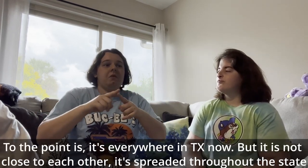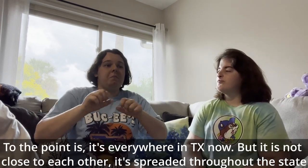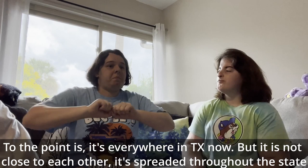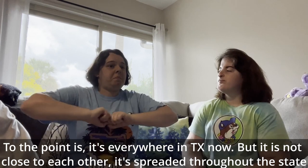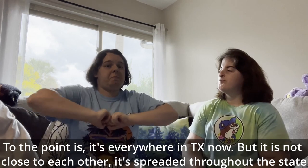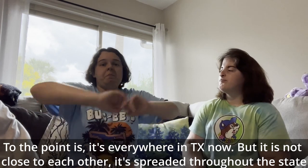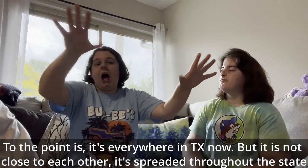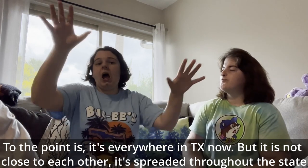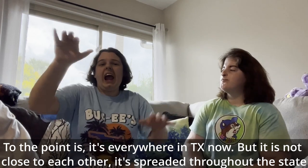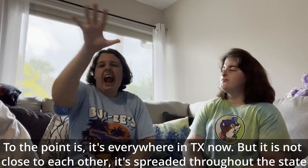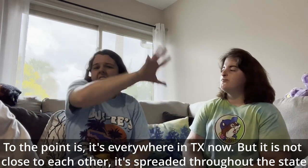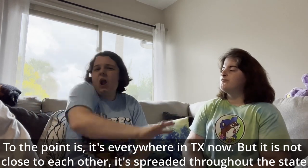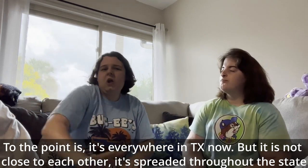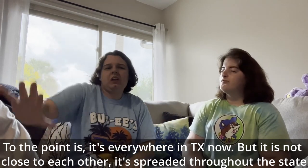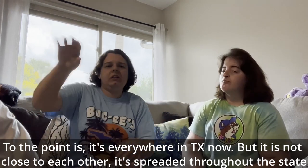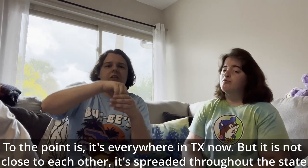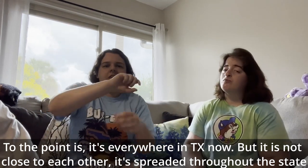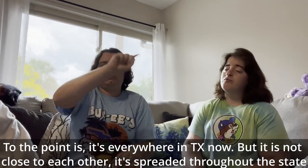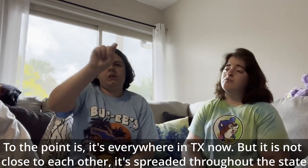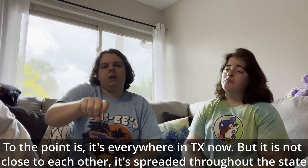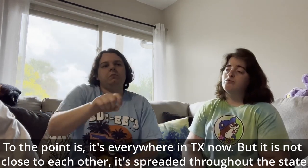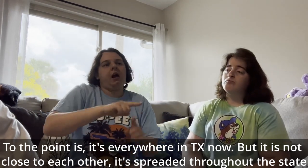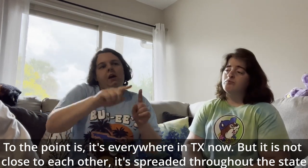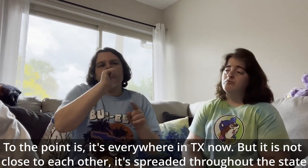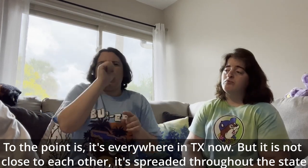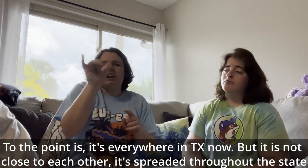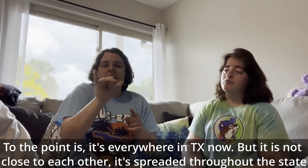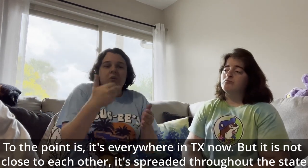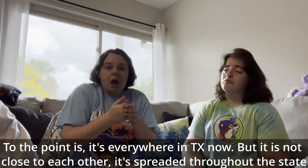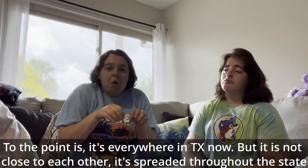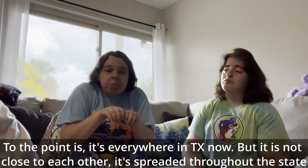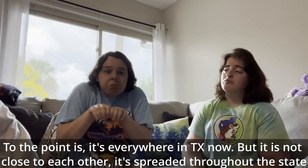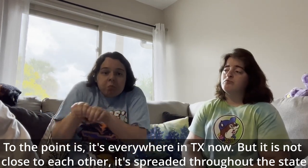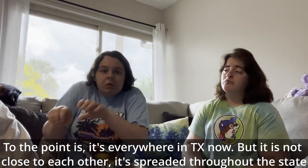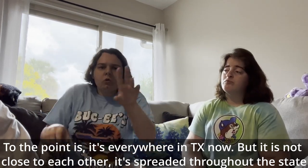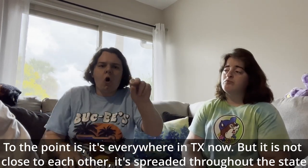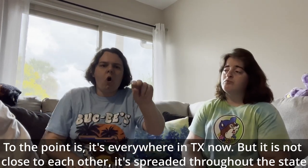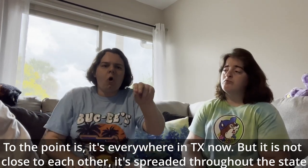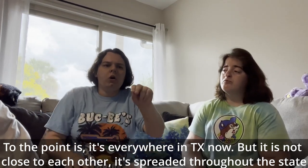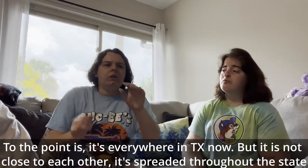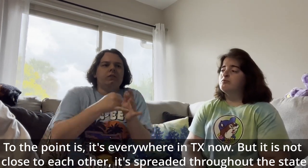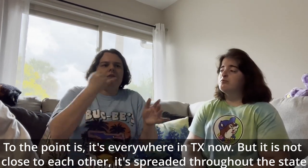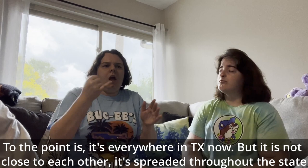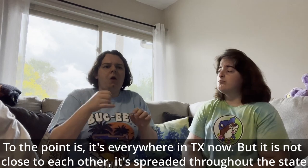wouldn't be to their This